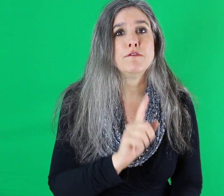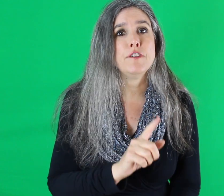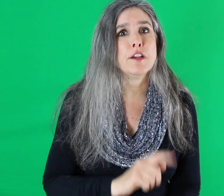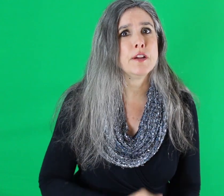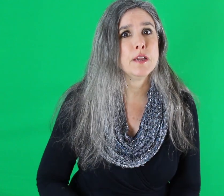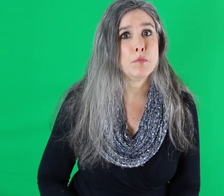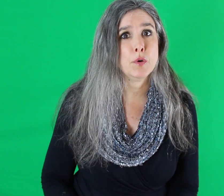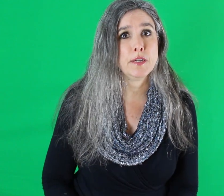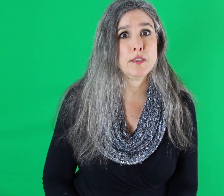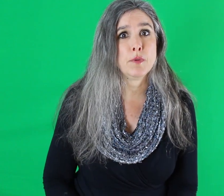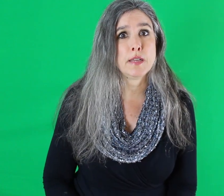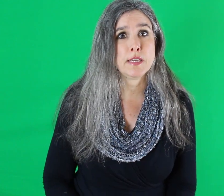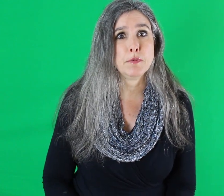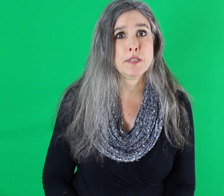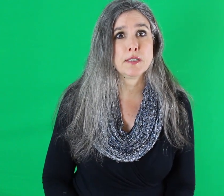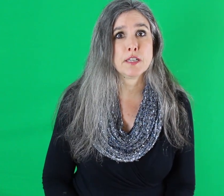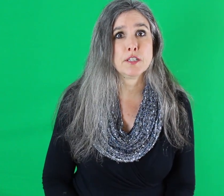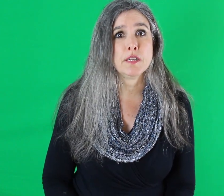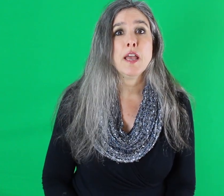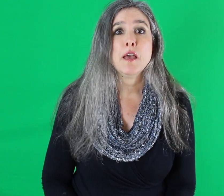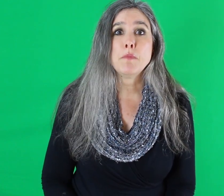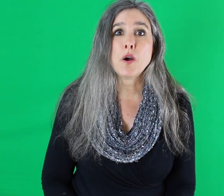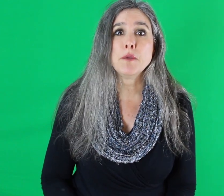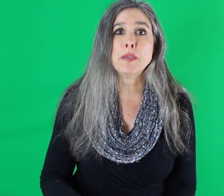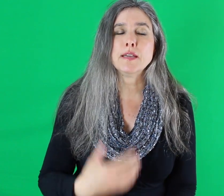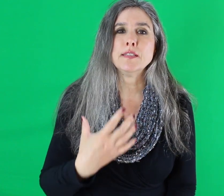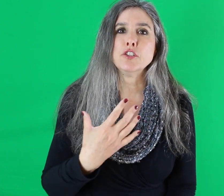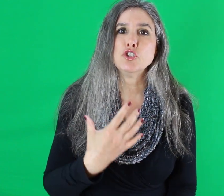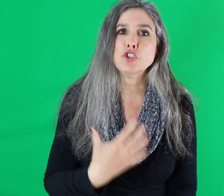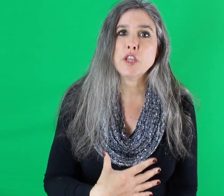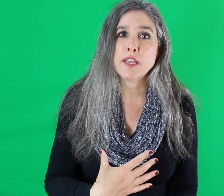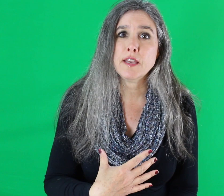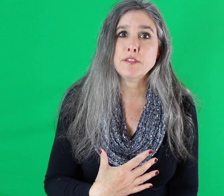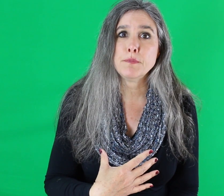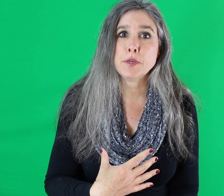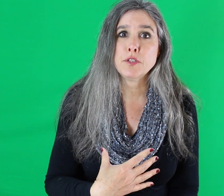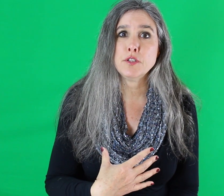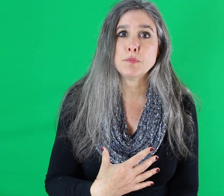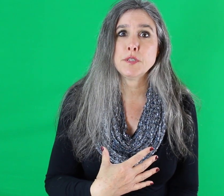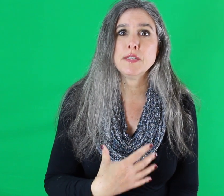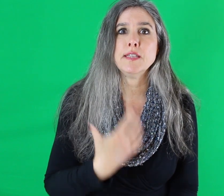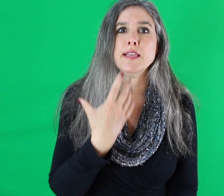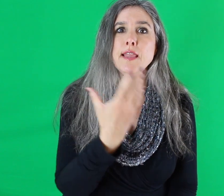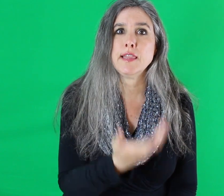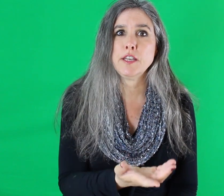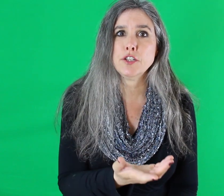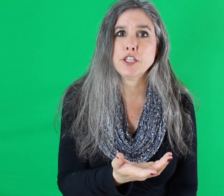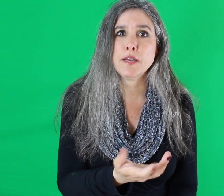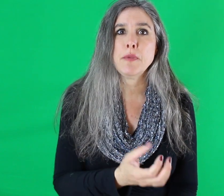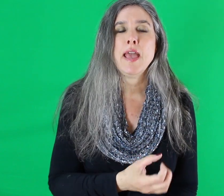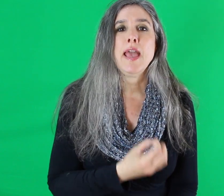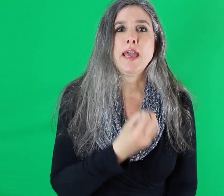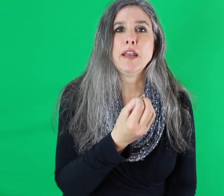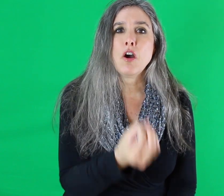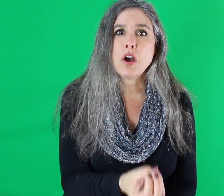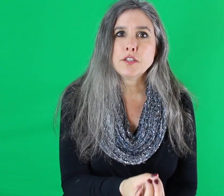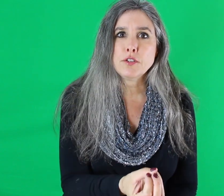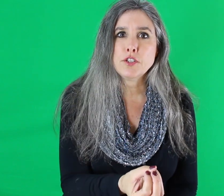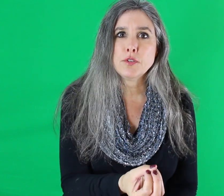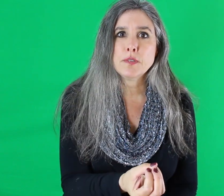very important in the roundtable discussion, part because it gives the person who's presenting that leadership. And it also shows